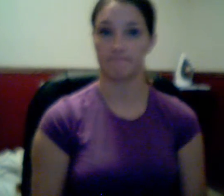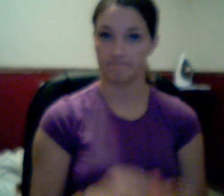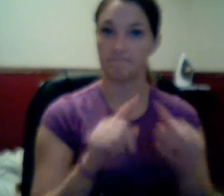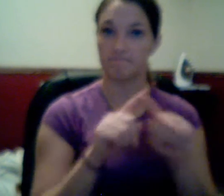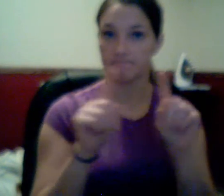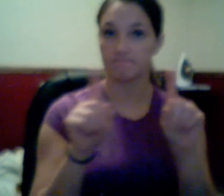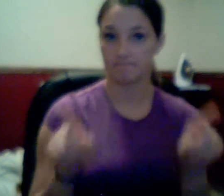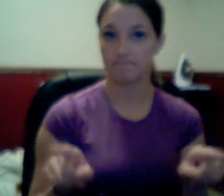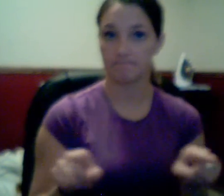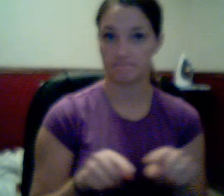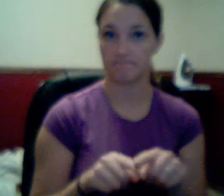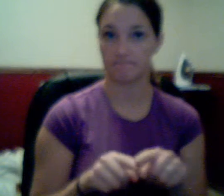calculators, like one-line calculators,